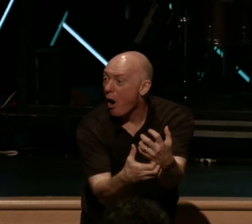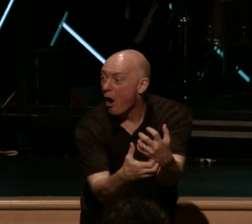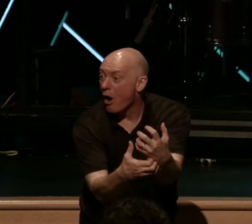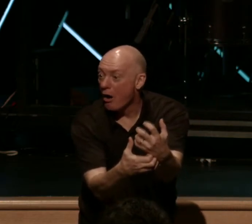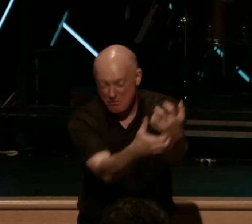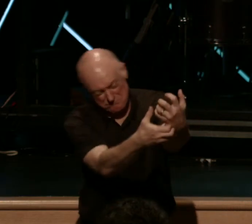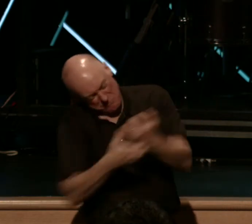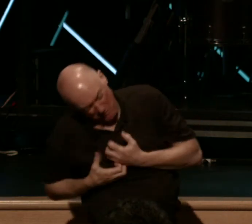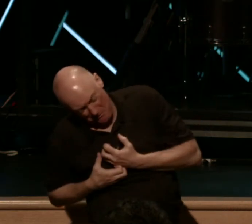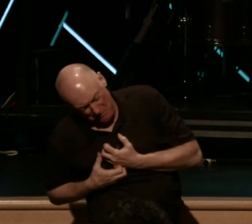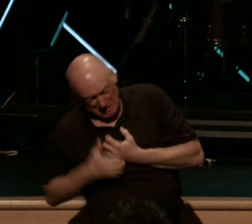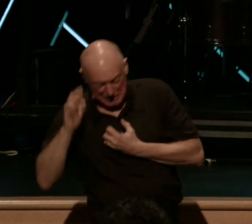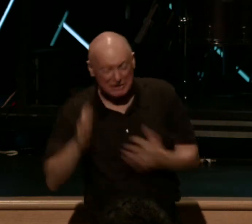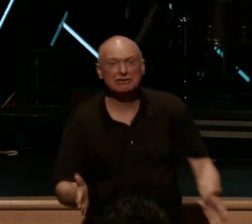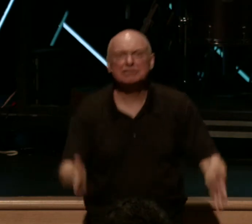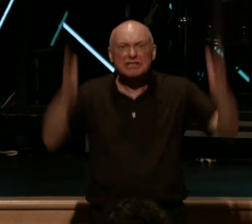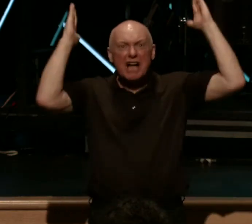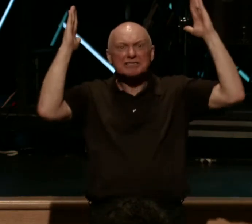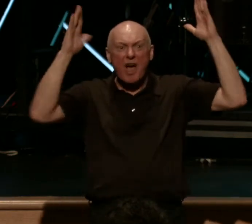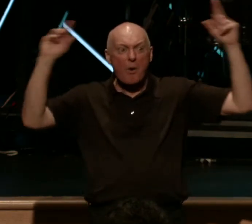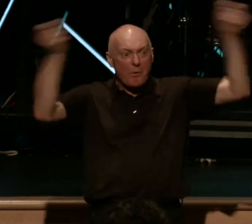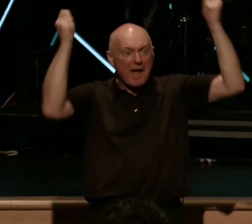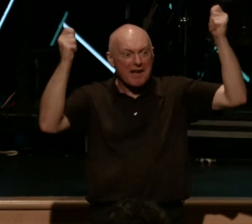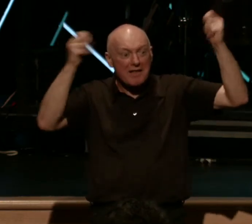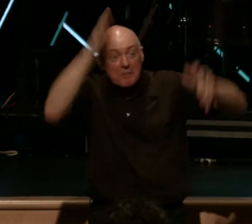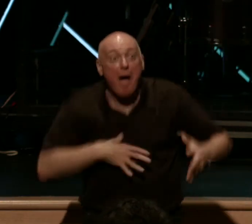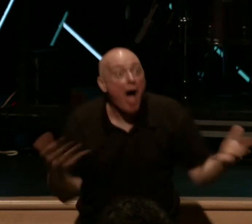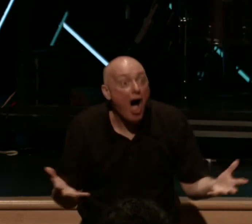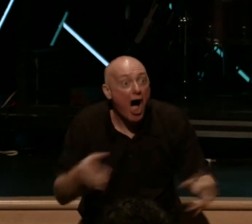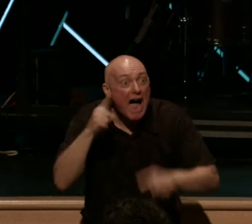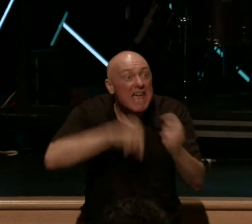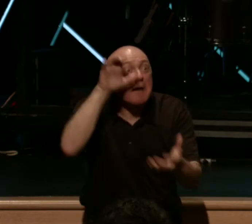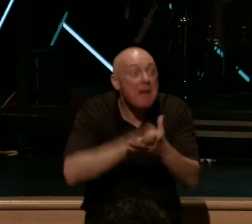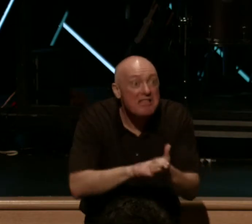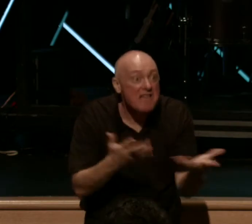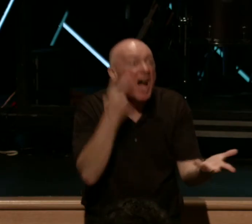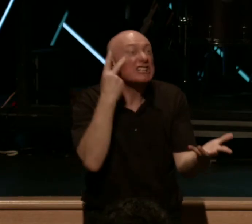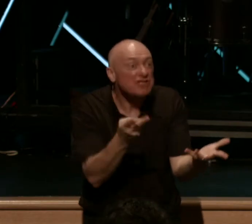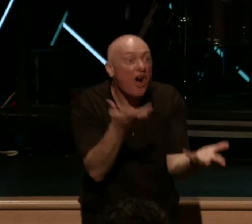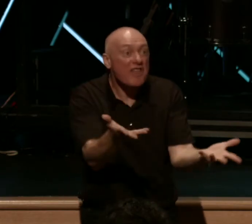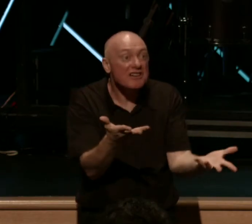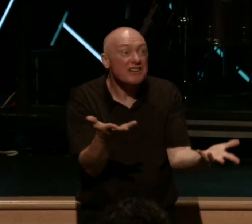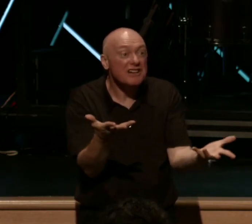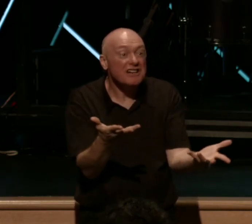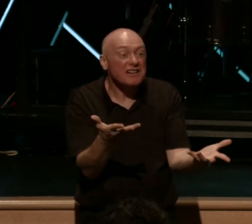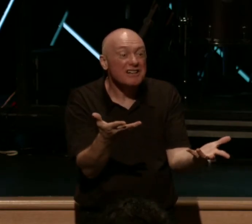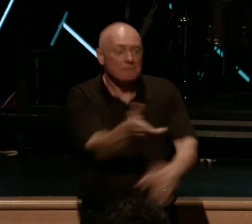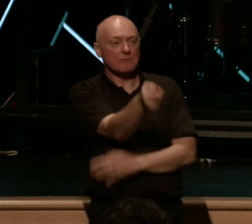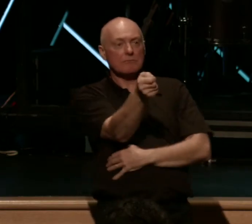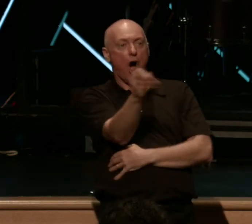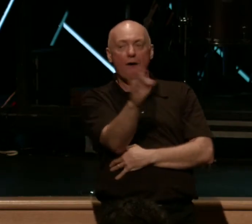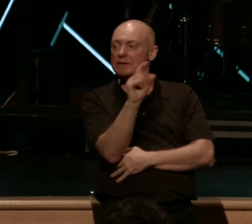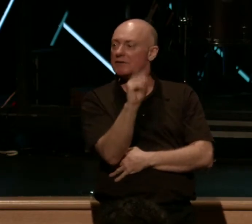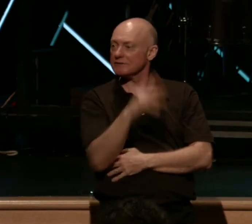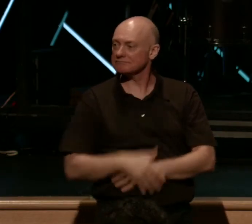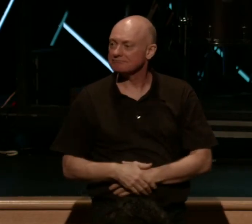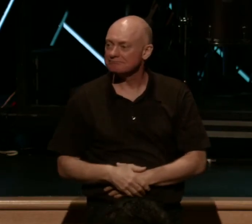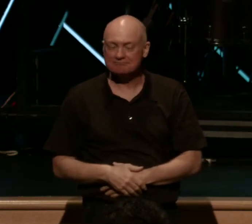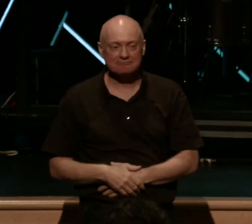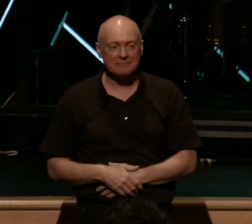Pulls it in. Touchdown. They win the game. He's going crazy. Like, I can't believe I just saw this. He turns the television off. He yells to